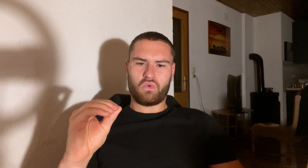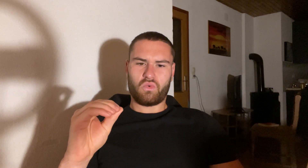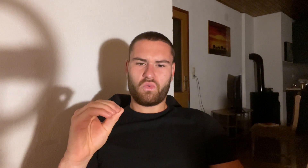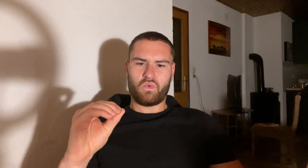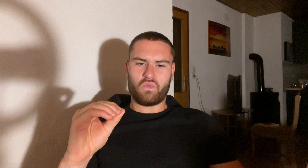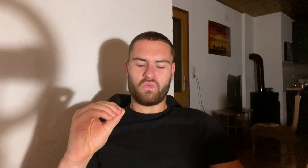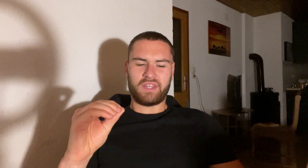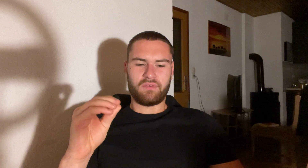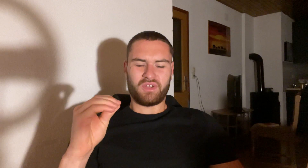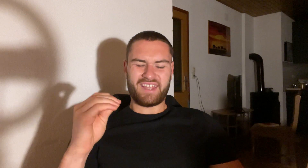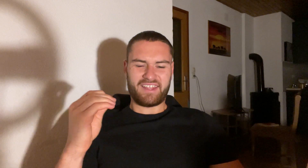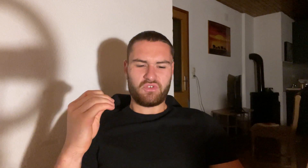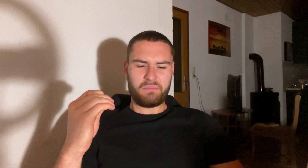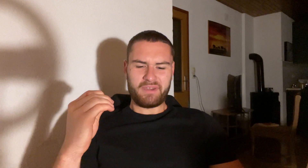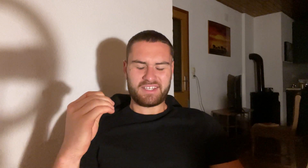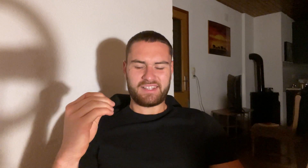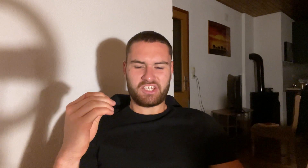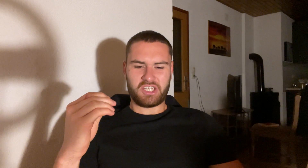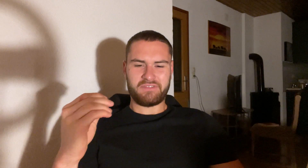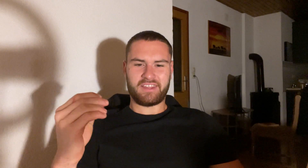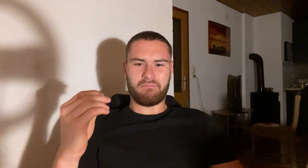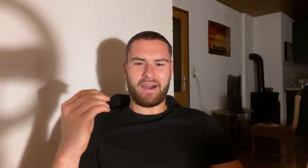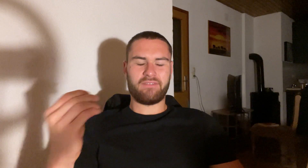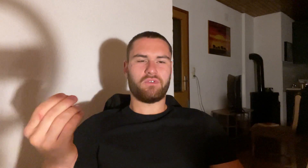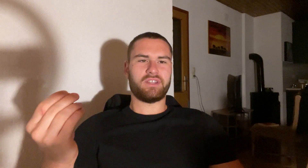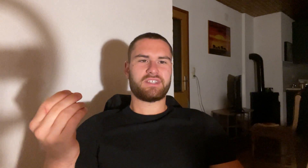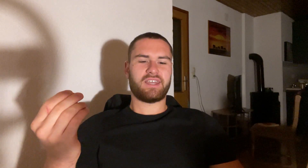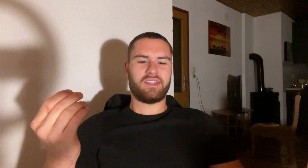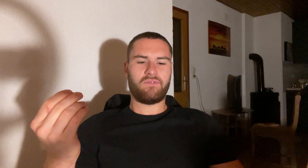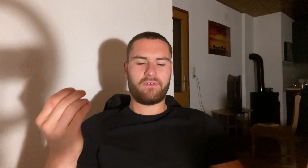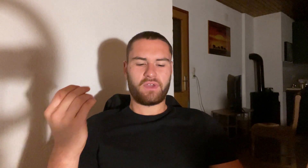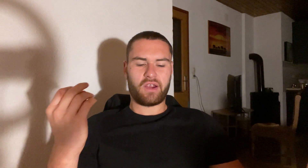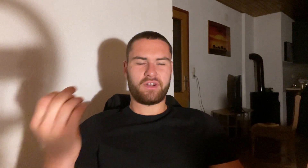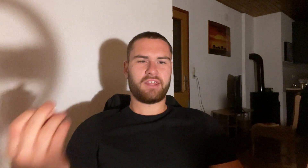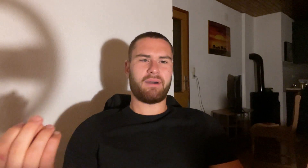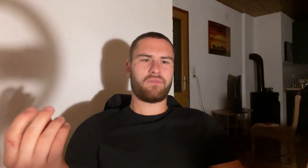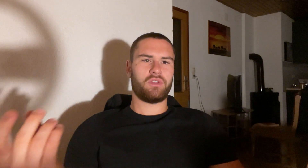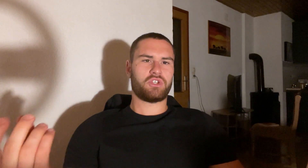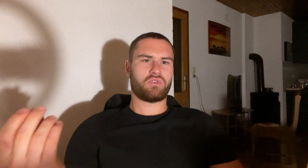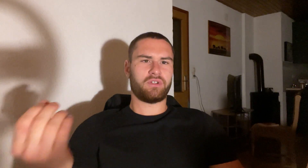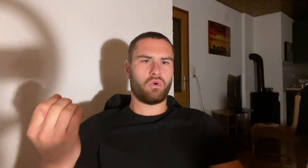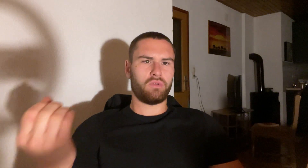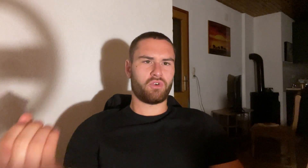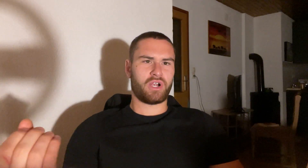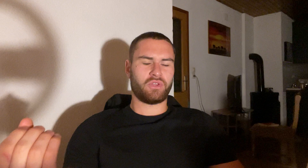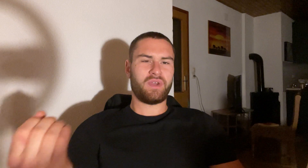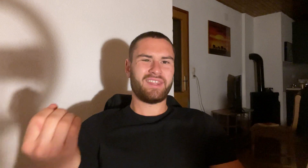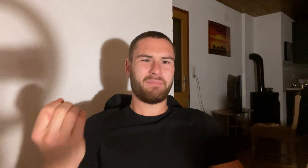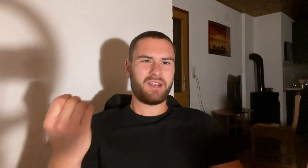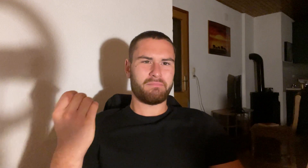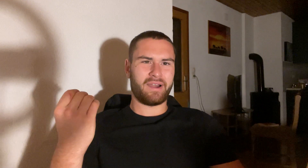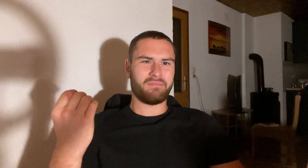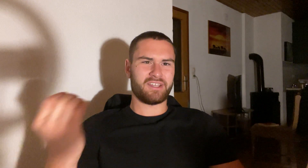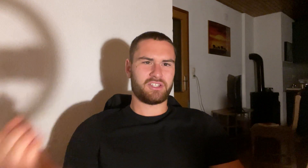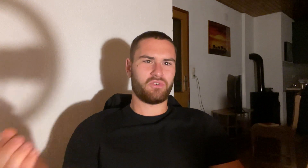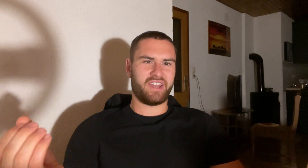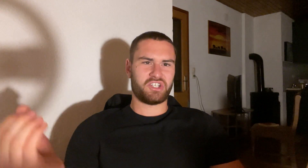So with with that you basically achieve that mindfulness and if you carry that mindfulness throughout the whole workout you get the better mind muscle connection